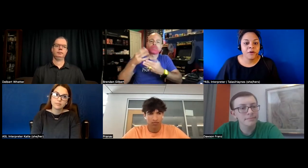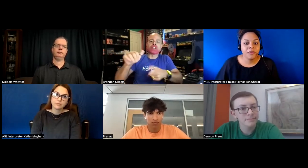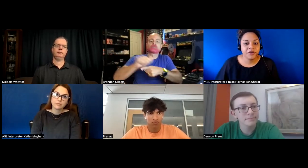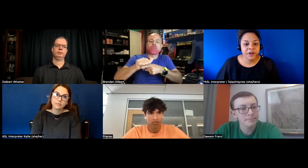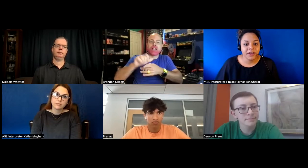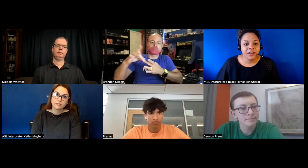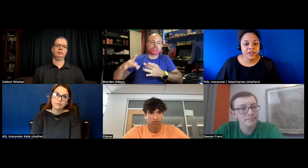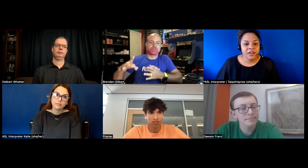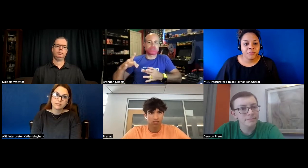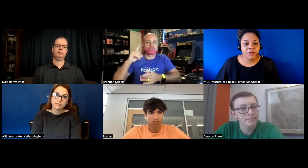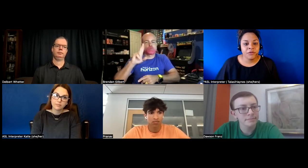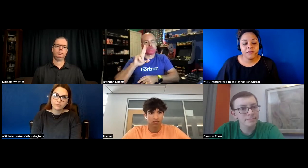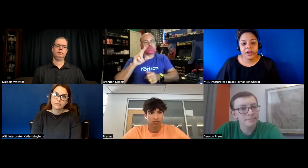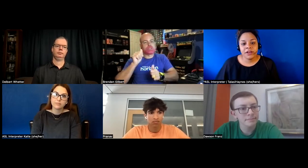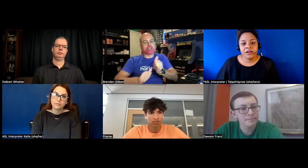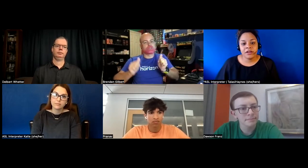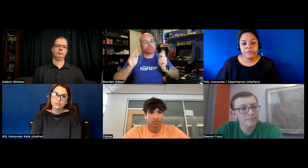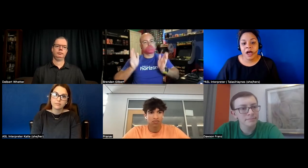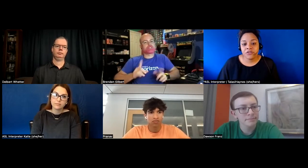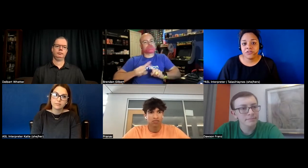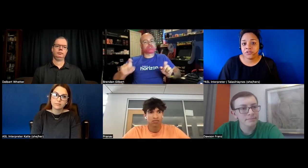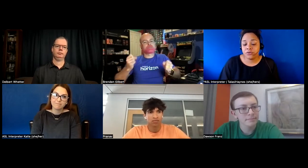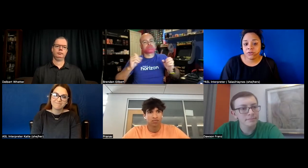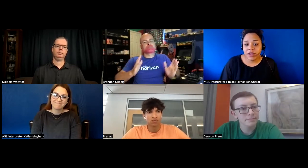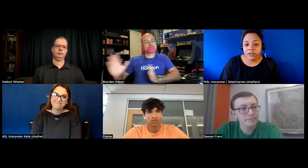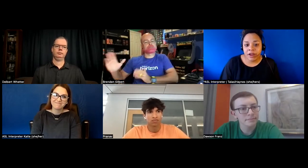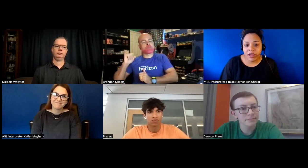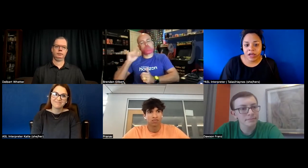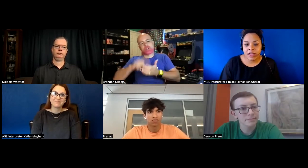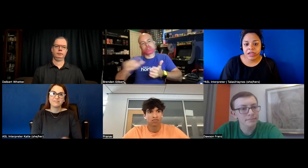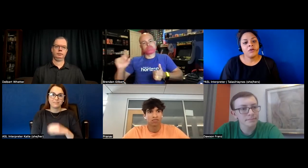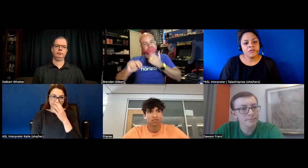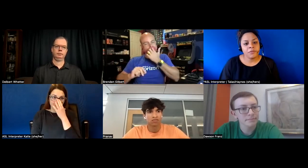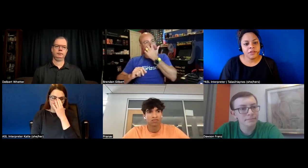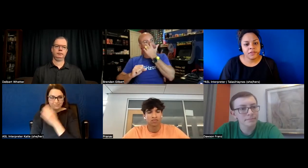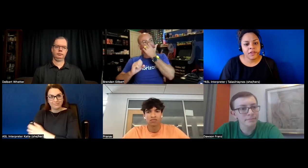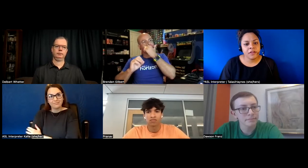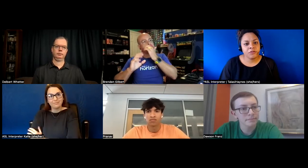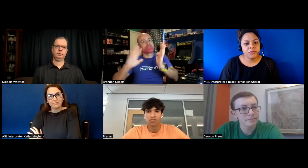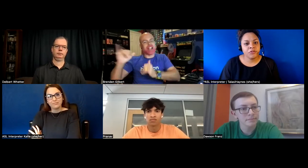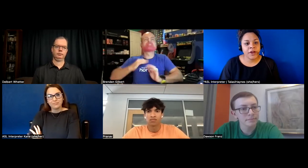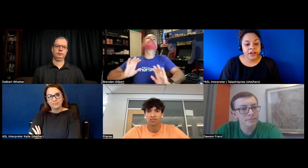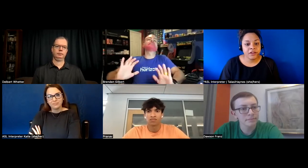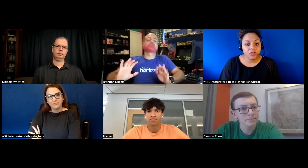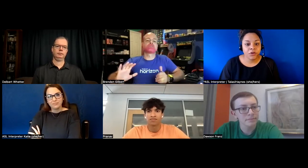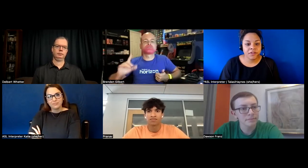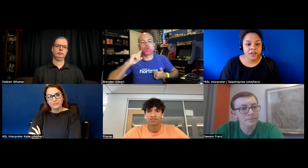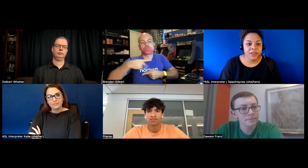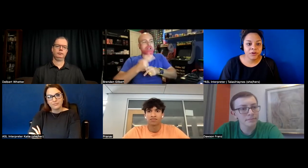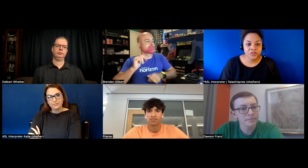would be great um but if you provide uh options to train your ai or something like that so they're able to recognize your sign language and what